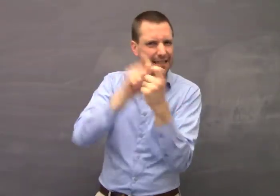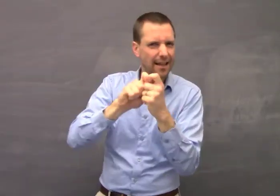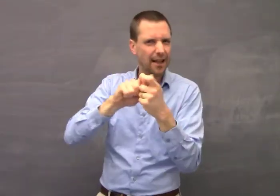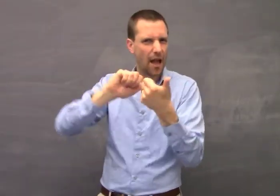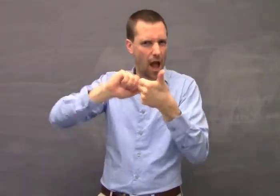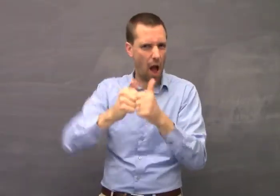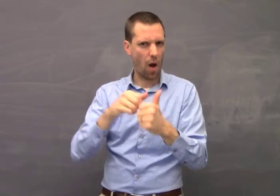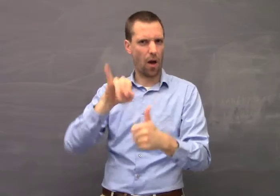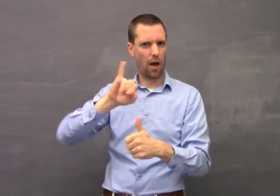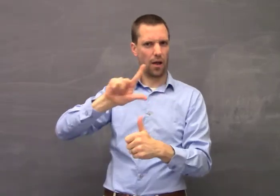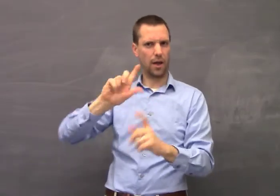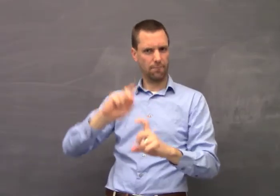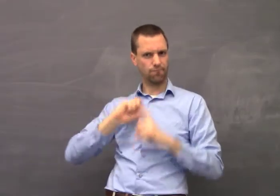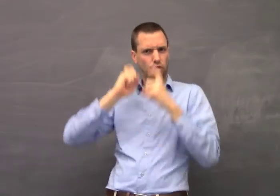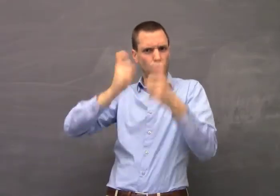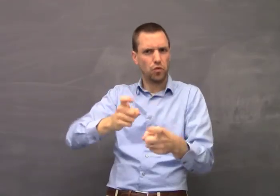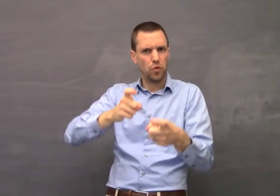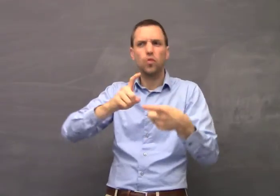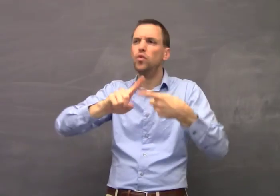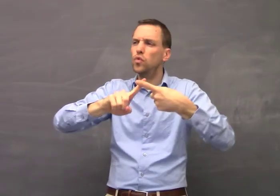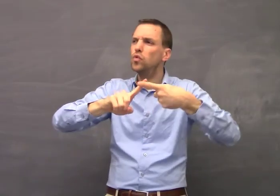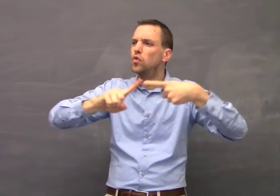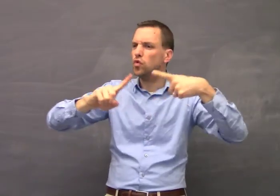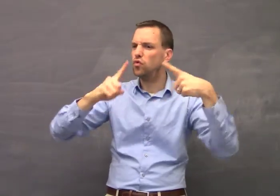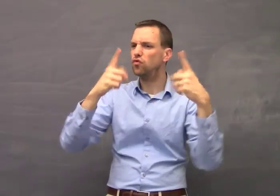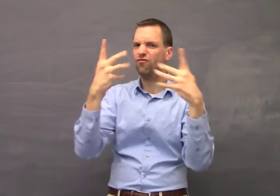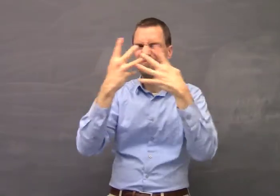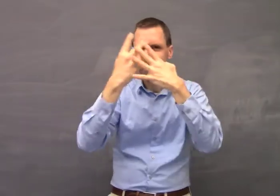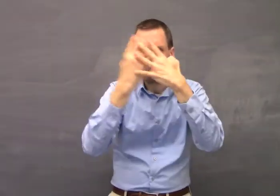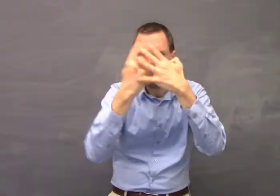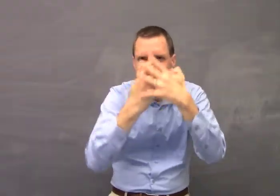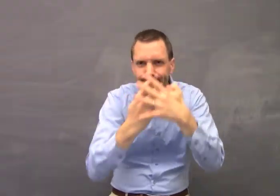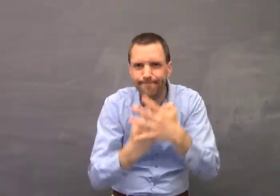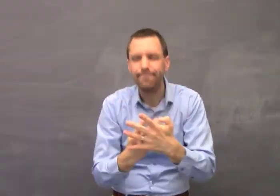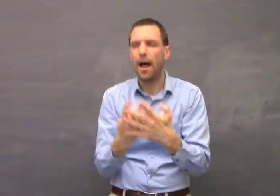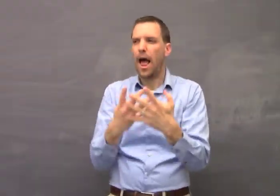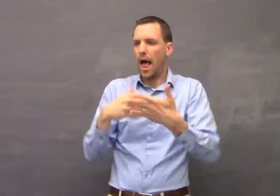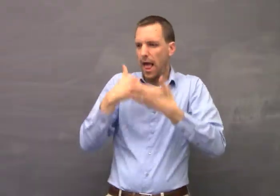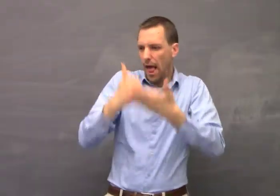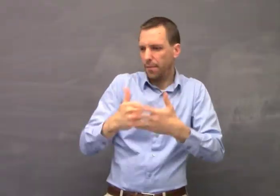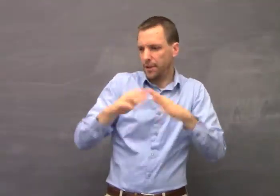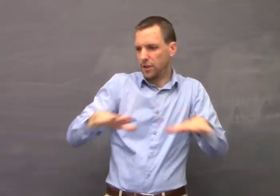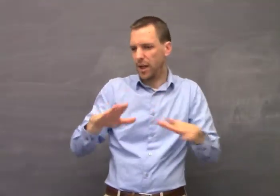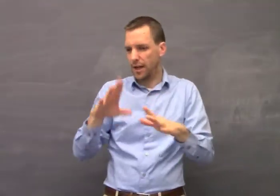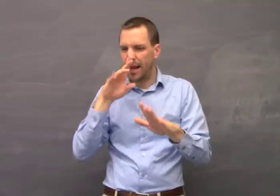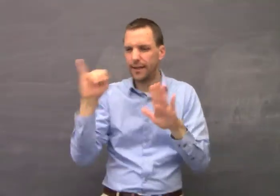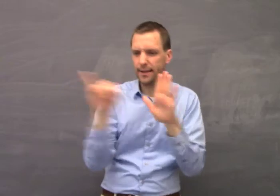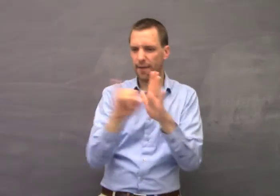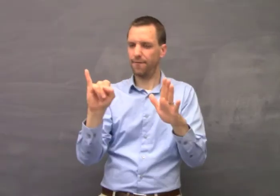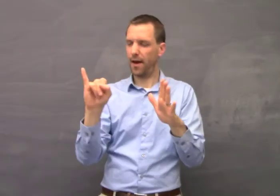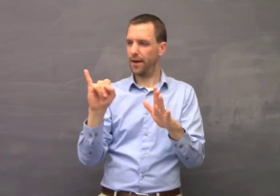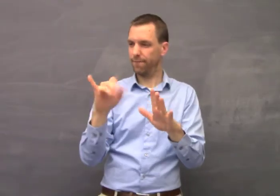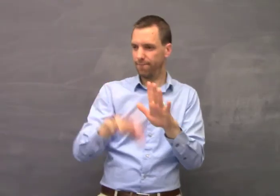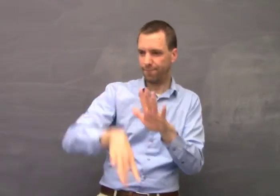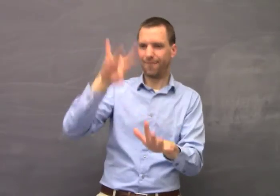exactly how implicit learning contributes to the child's ability to filter through the signal and identify